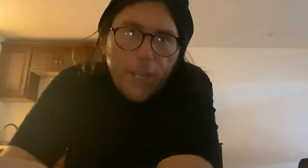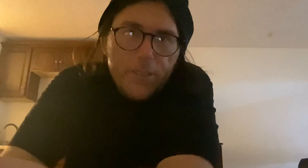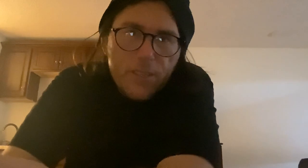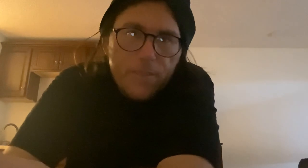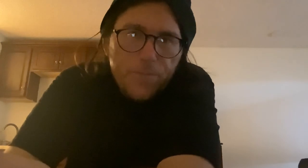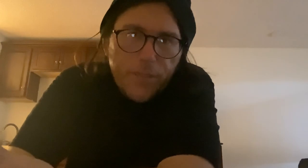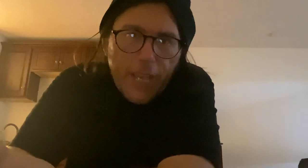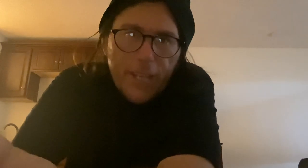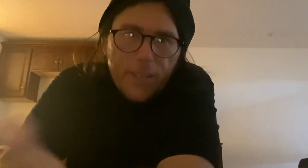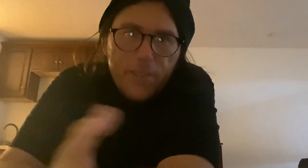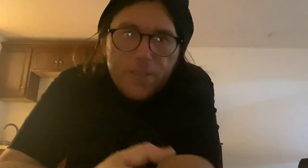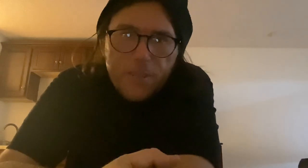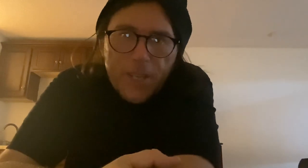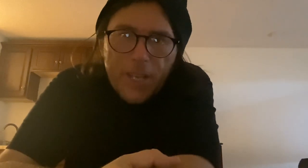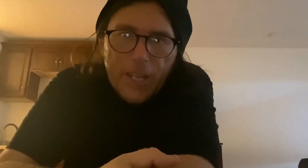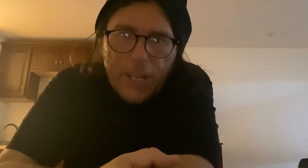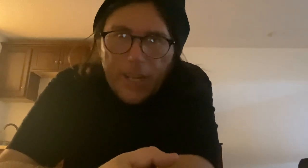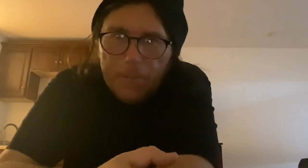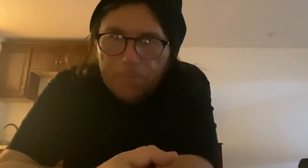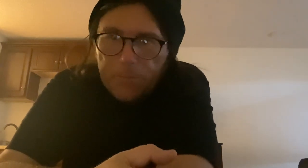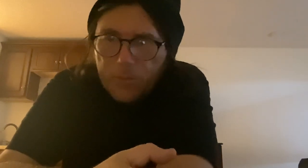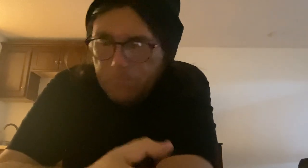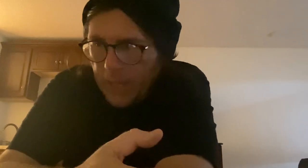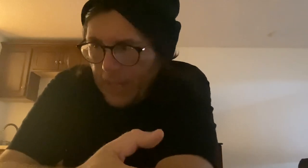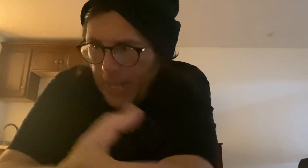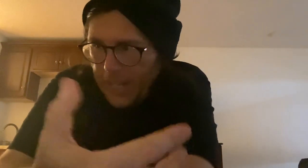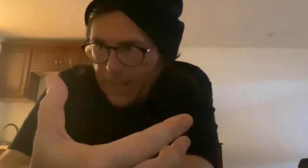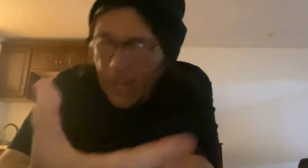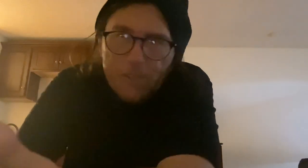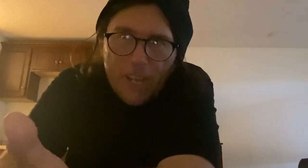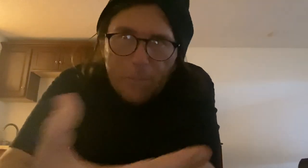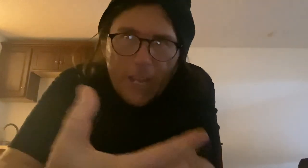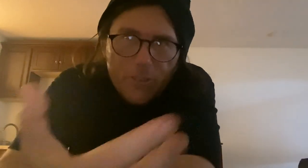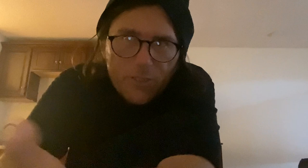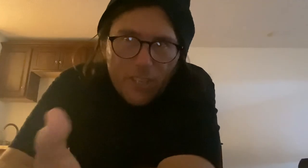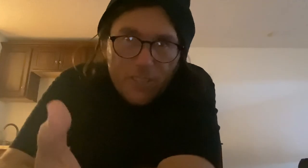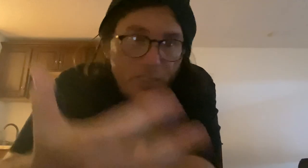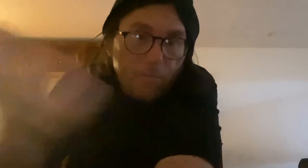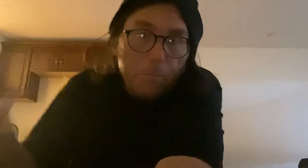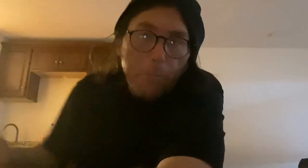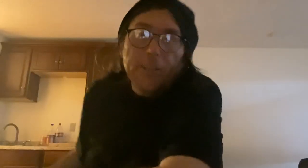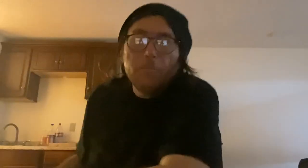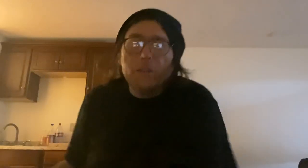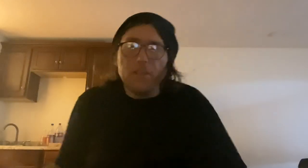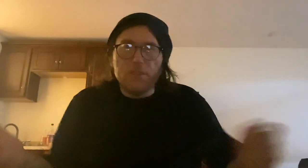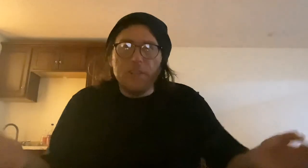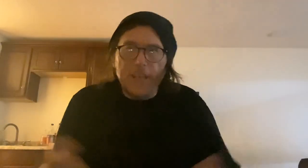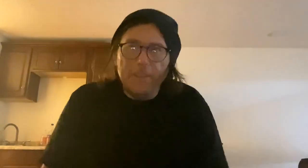is being in the advertisement agencies and stuff. Big companies have